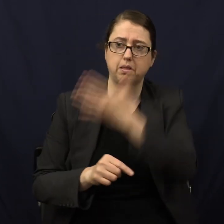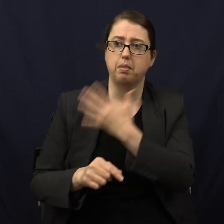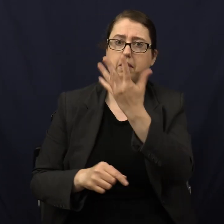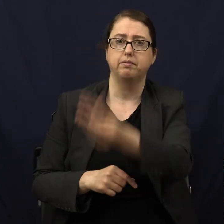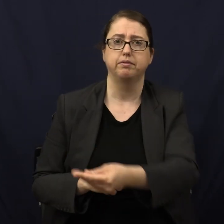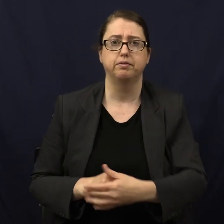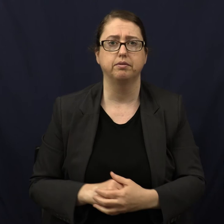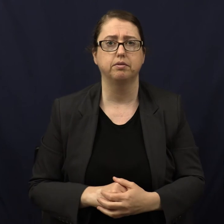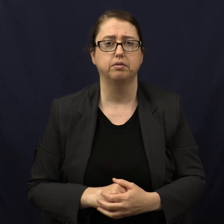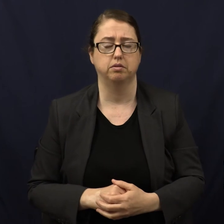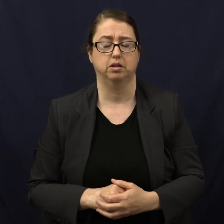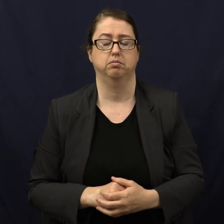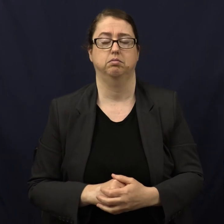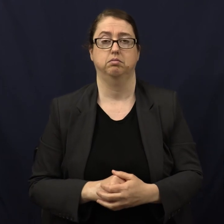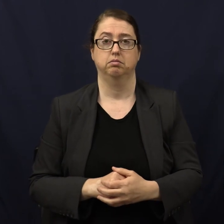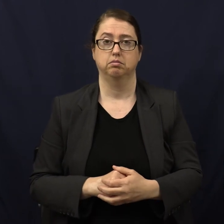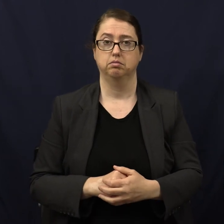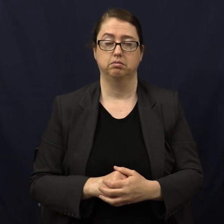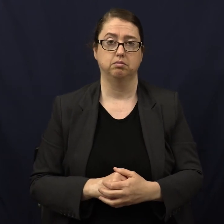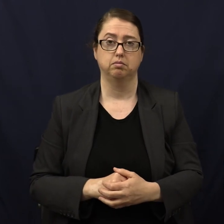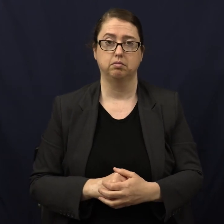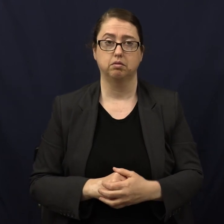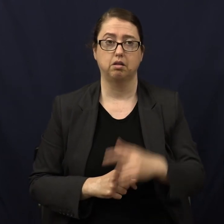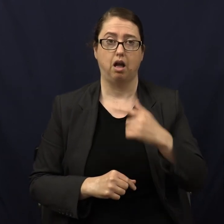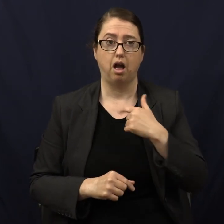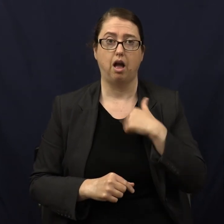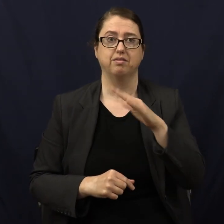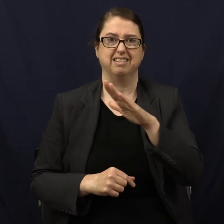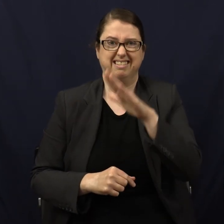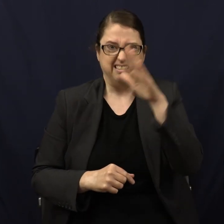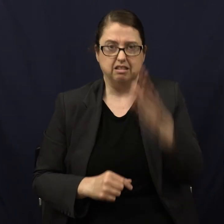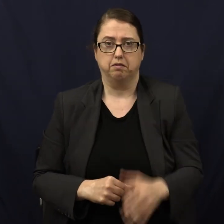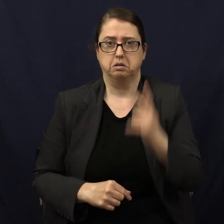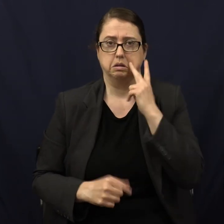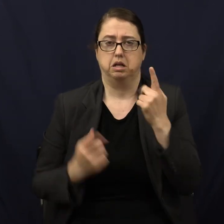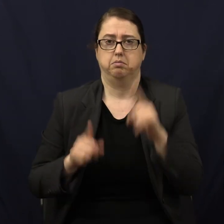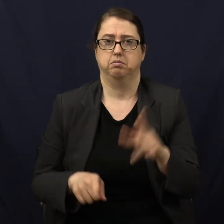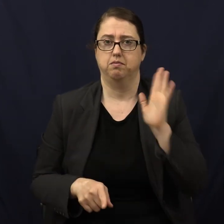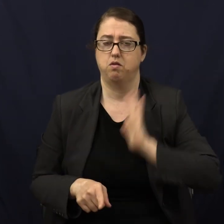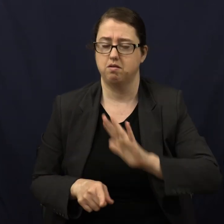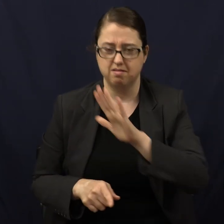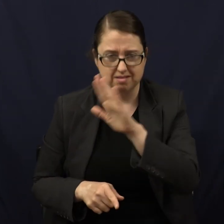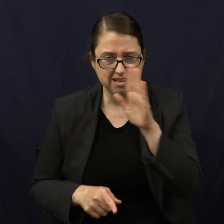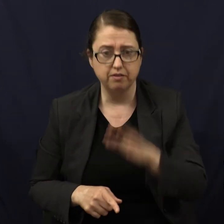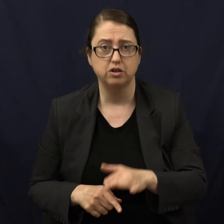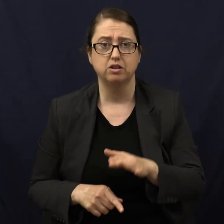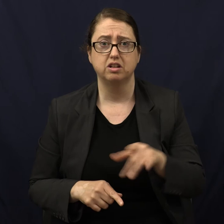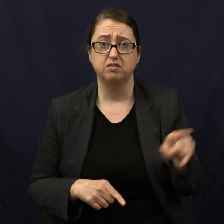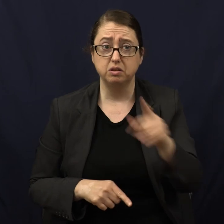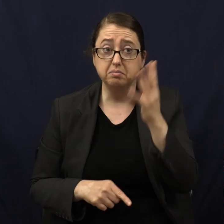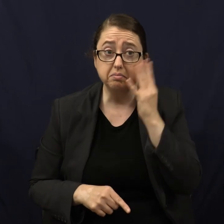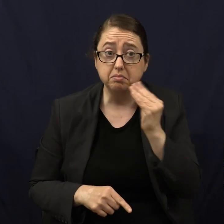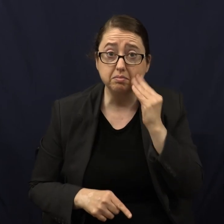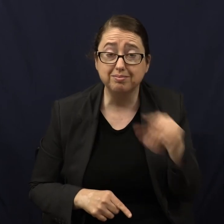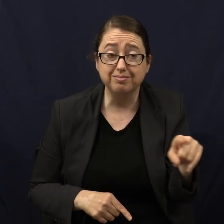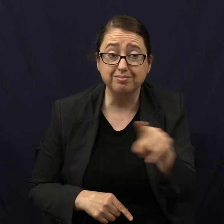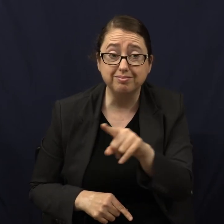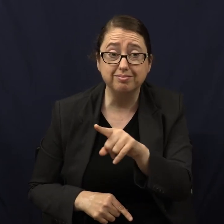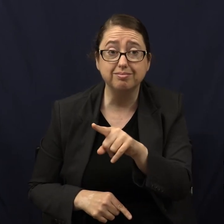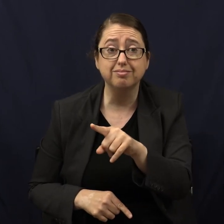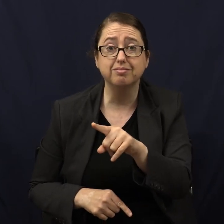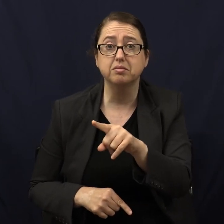I have never, ever seen something like that happen. Anyone here had that happen to them?